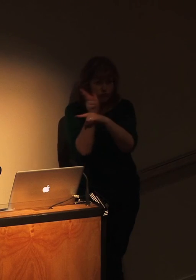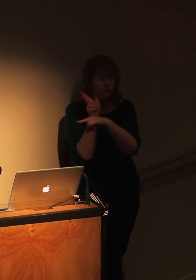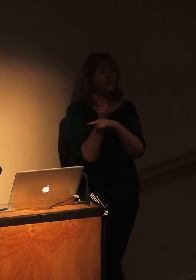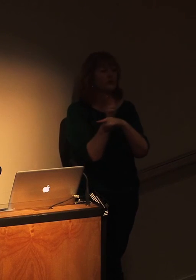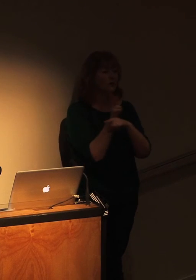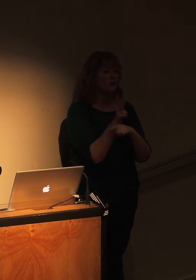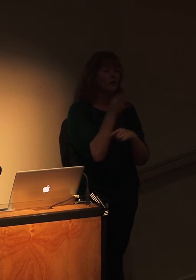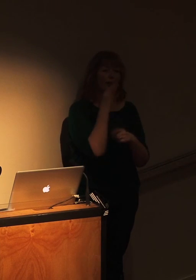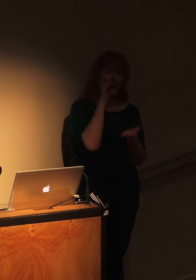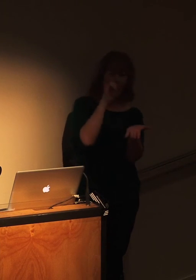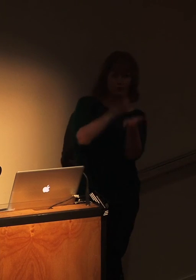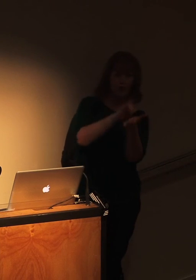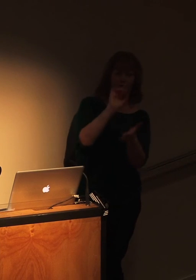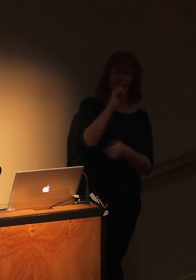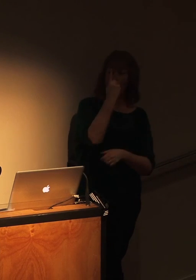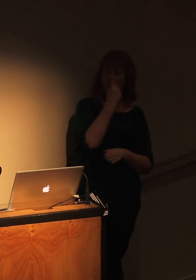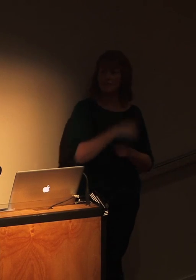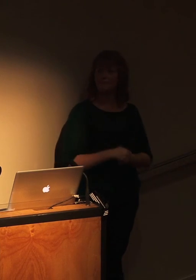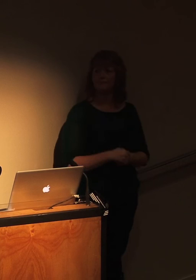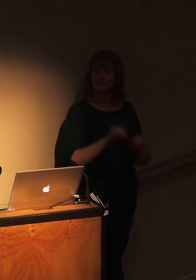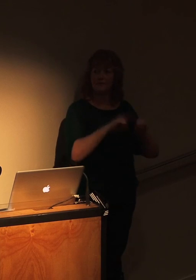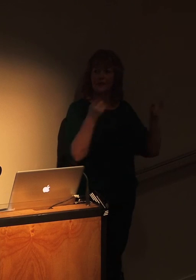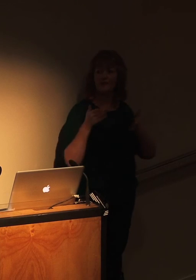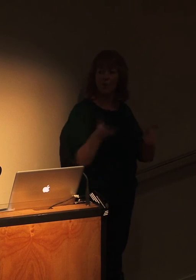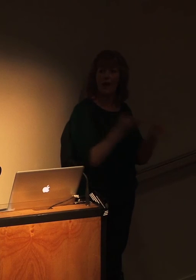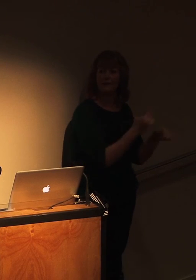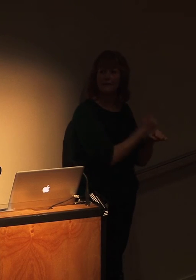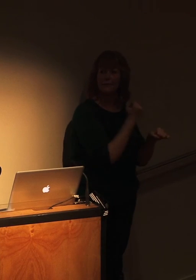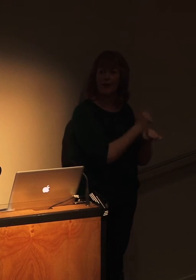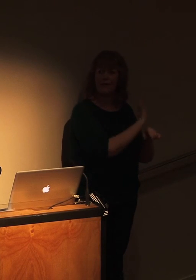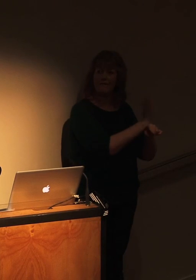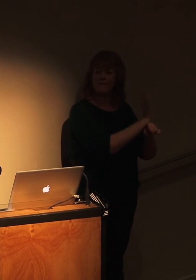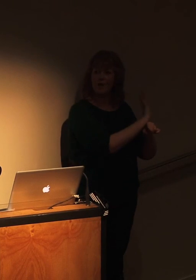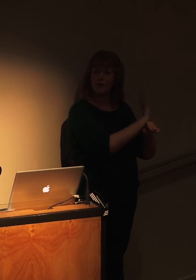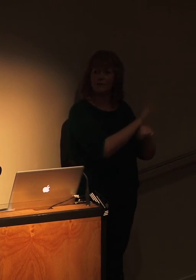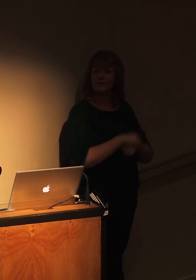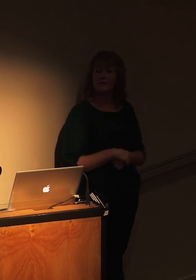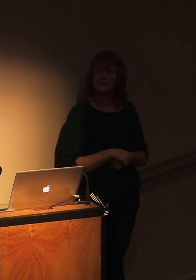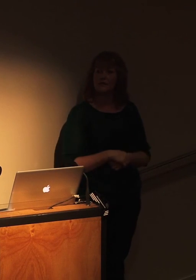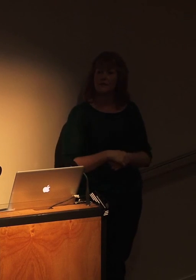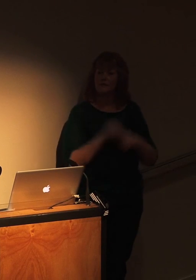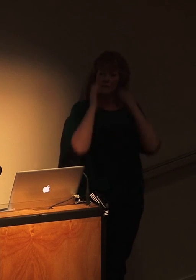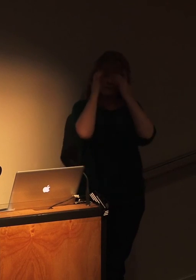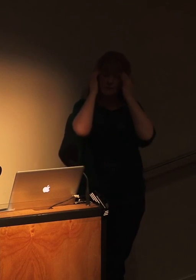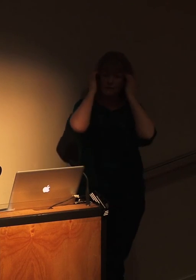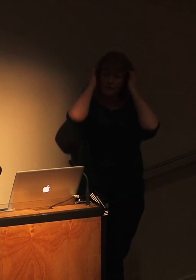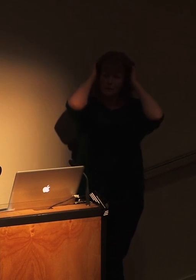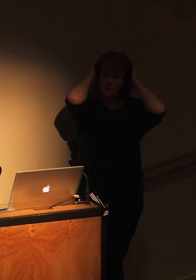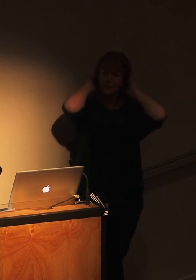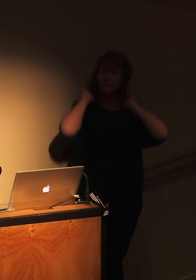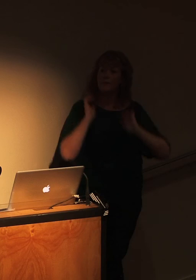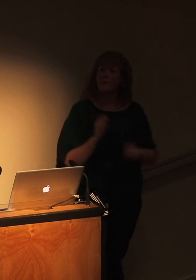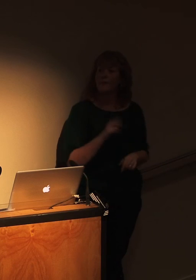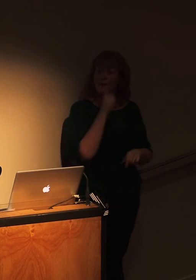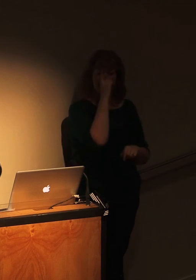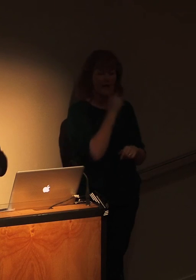for the big broadcasters. You can do a commission. That film was a straight commission, so National Geographic owned the whole thing. We can